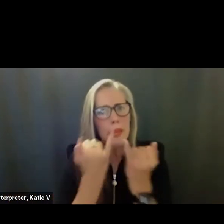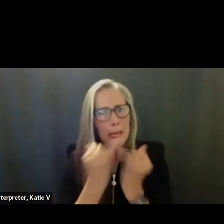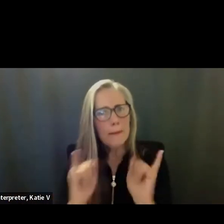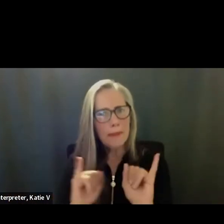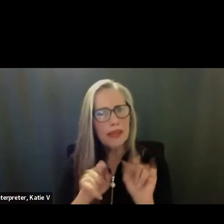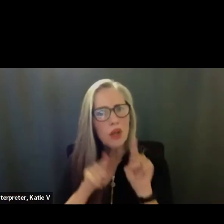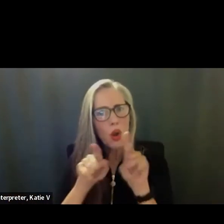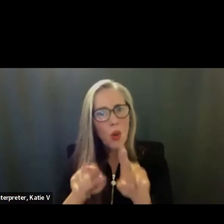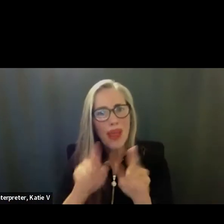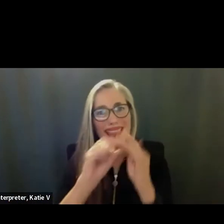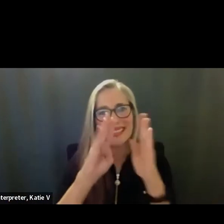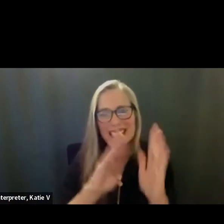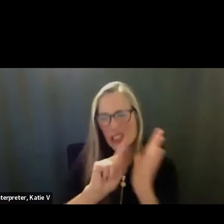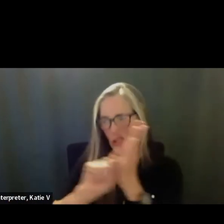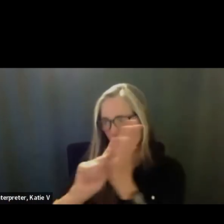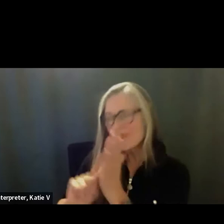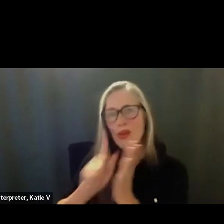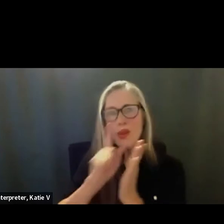Next slide.